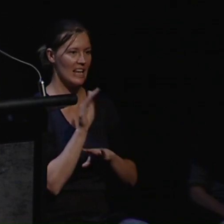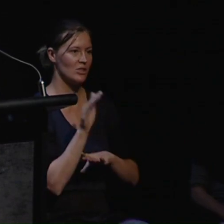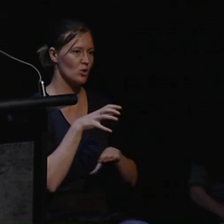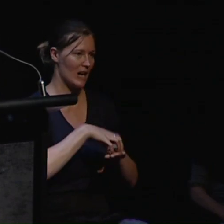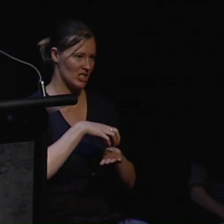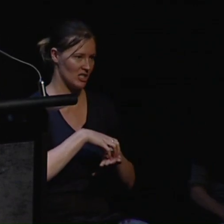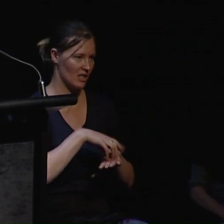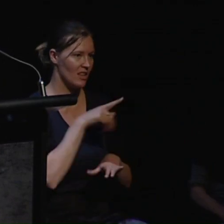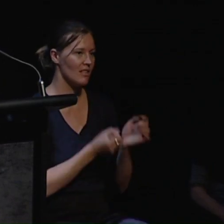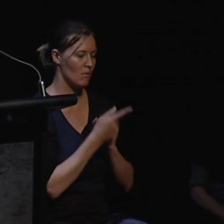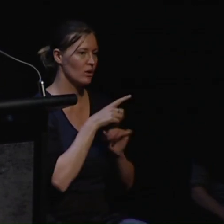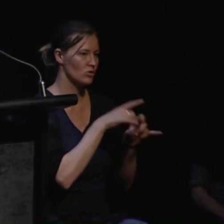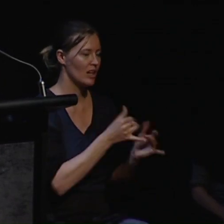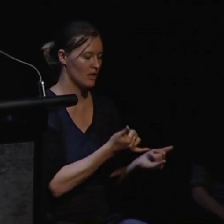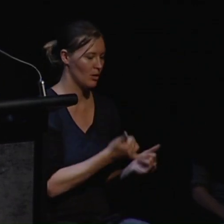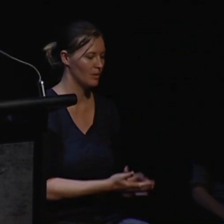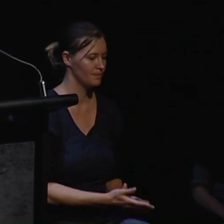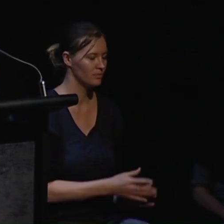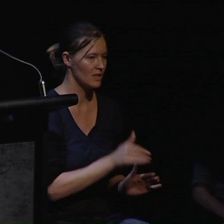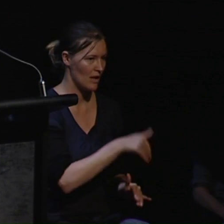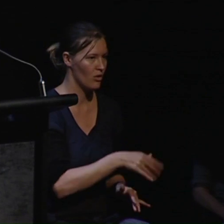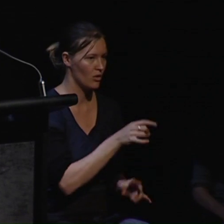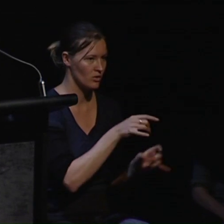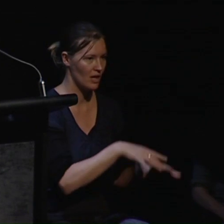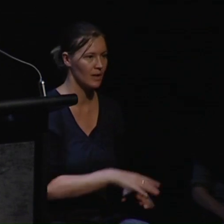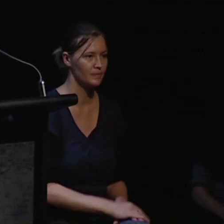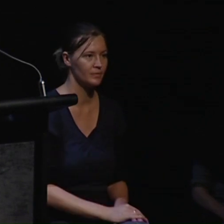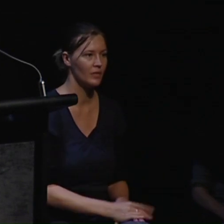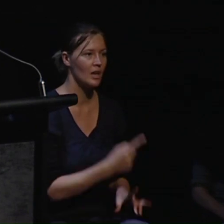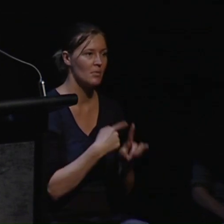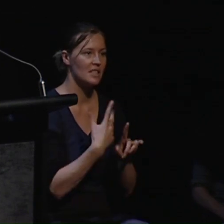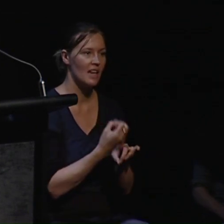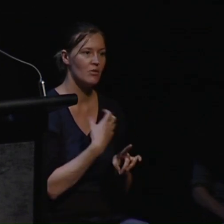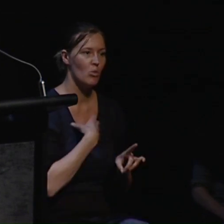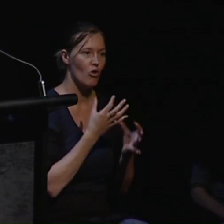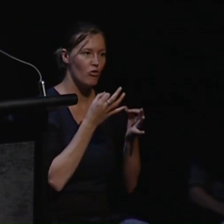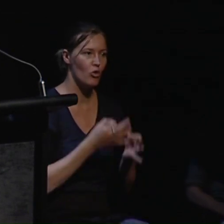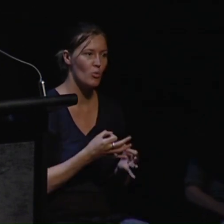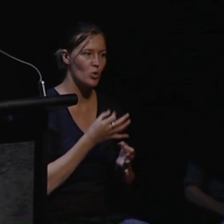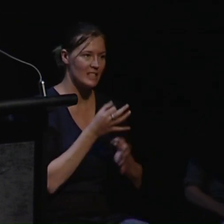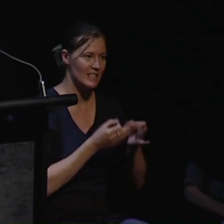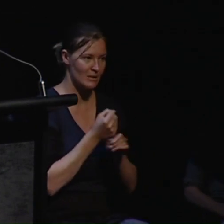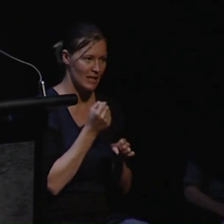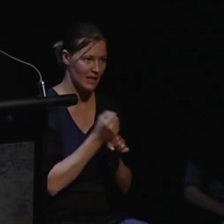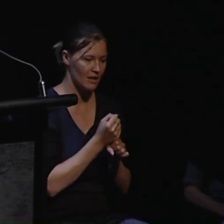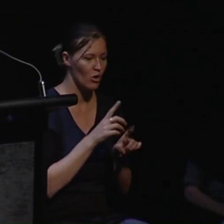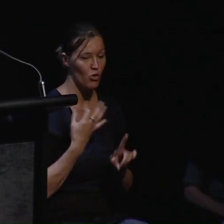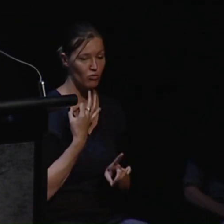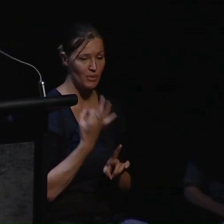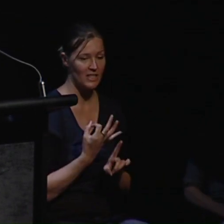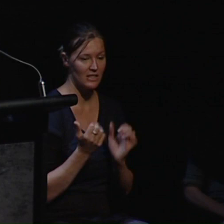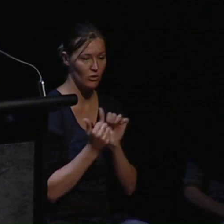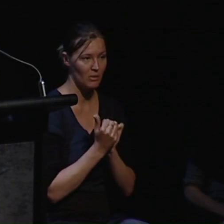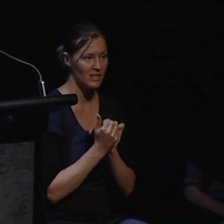in South Australia at the moment. There's also more formal types of decision making. Representative agreements in British